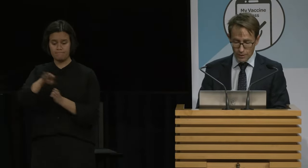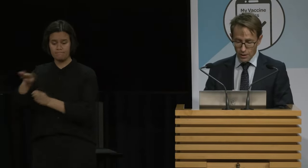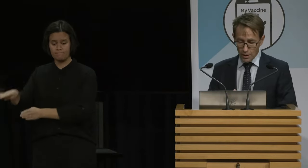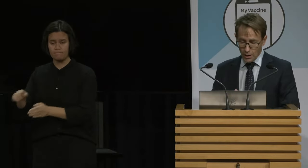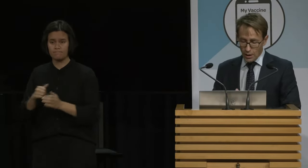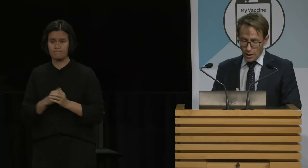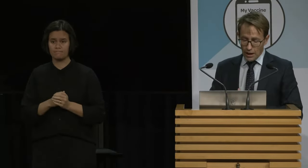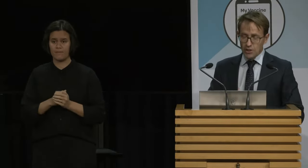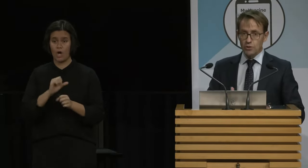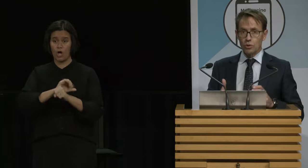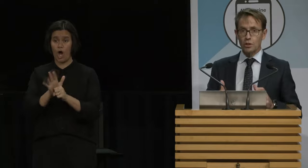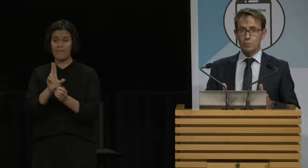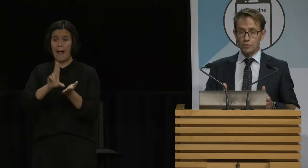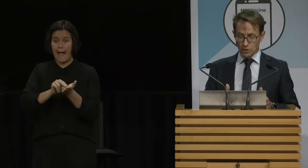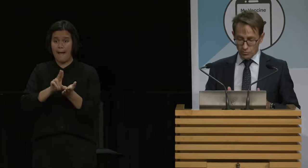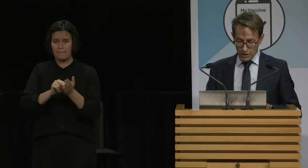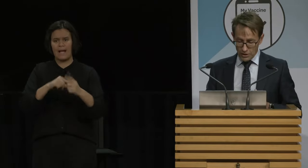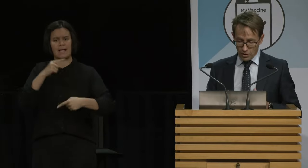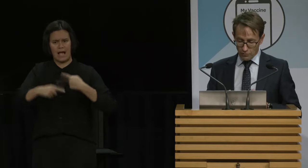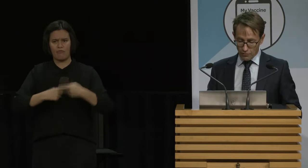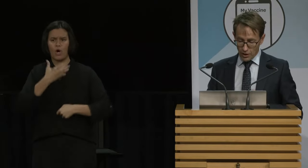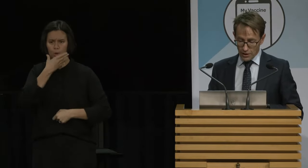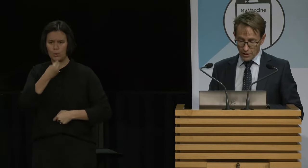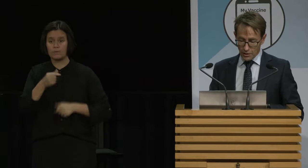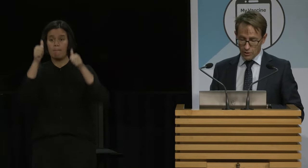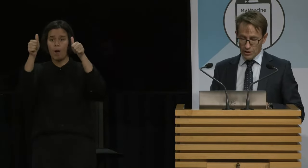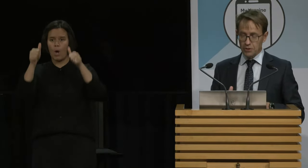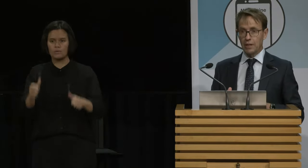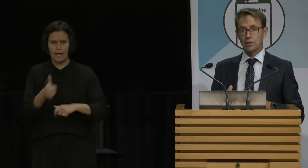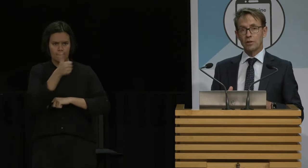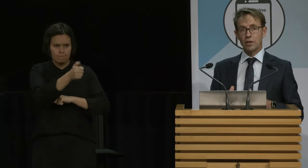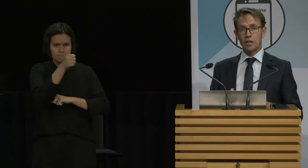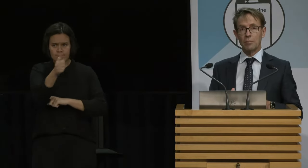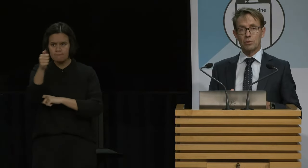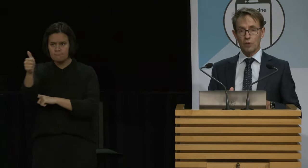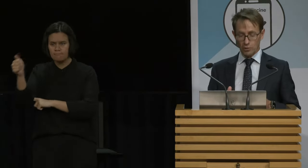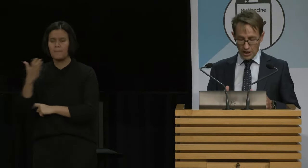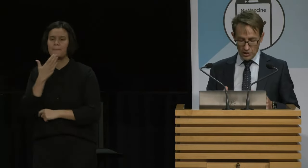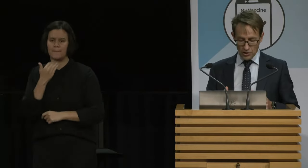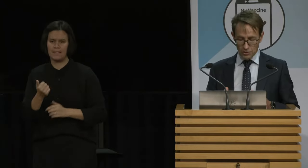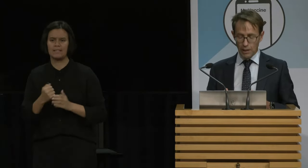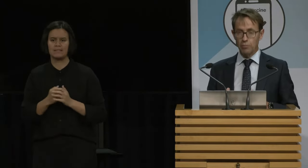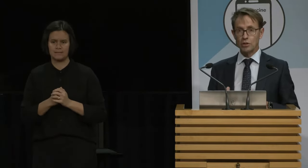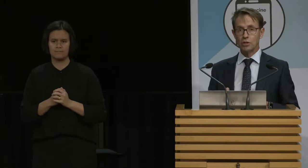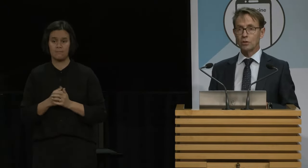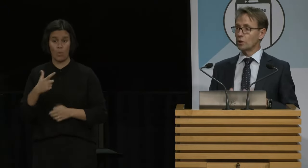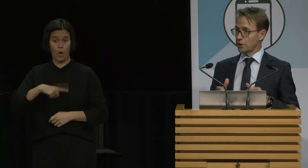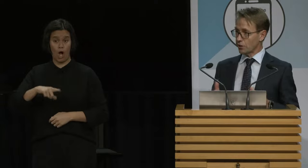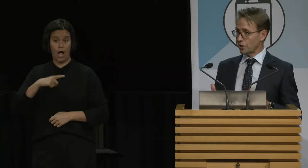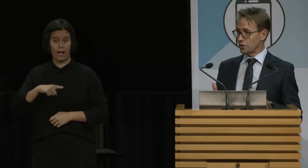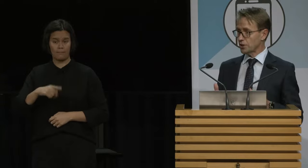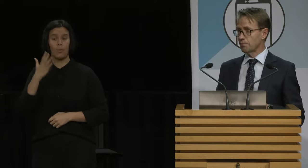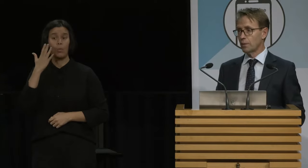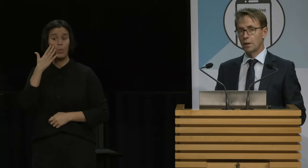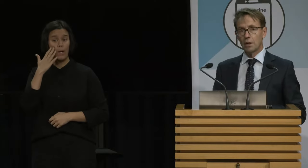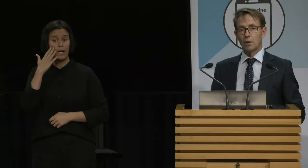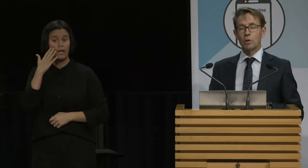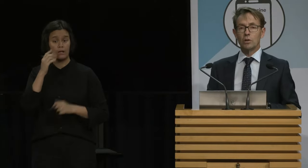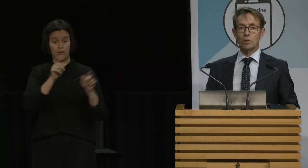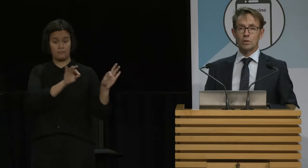system. As Auckland moves to red on Friday, we expect that the number of locations published will increase.